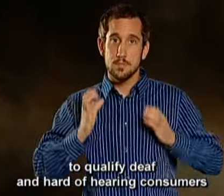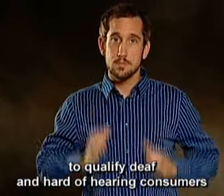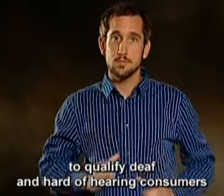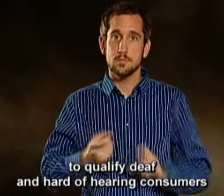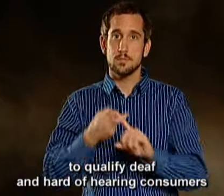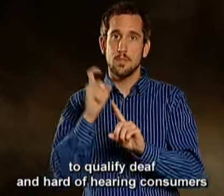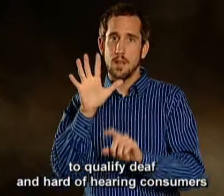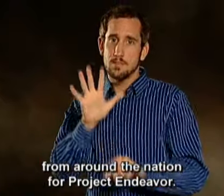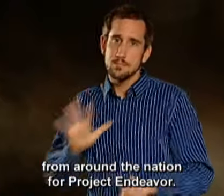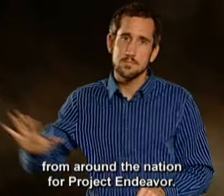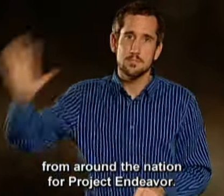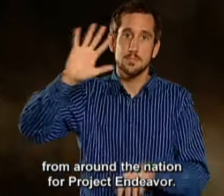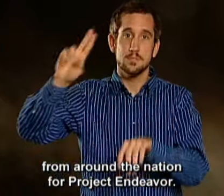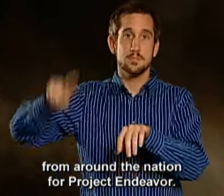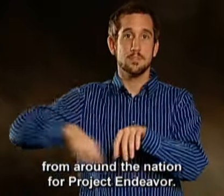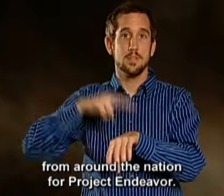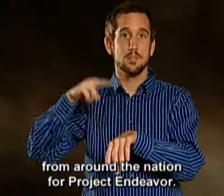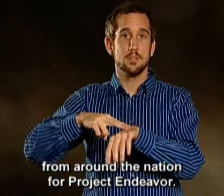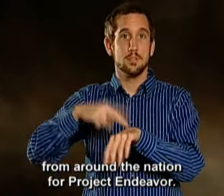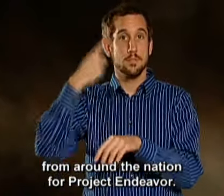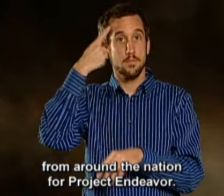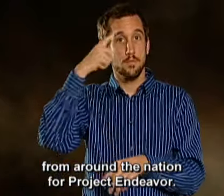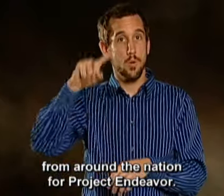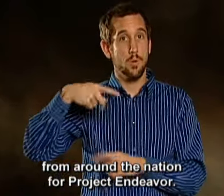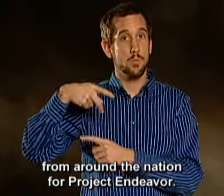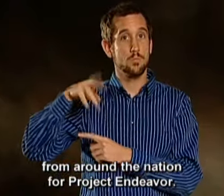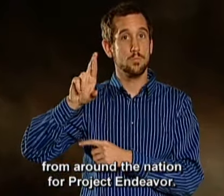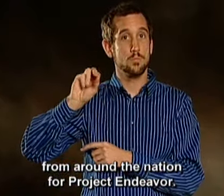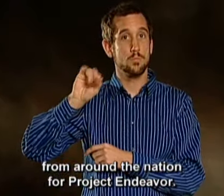consumers from around the nation for Project Endeavor.